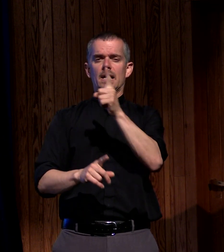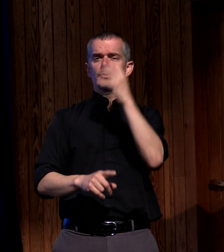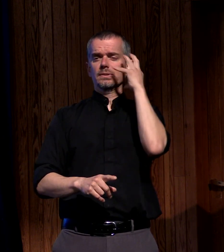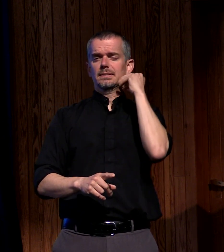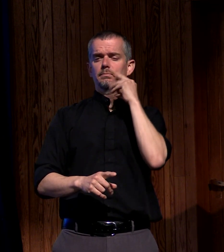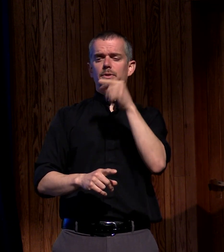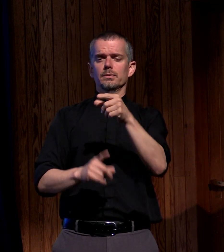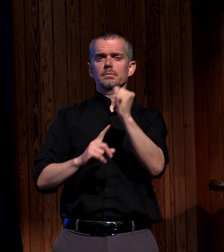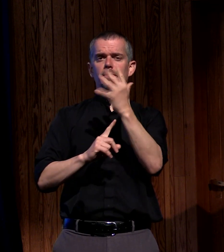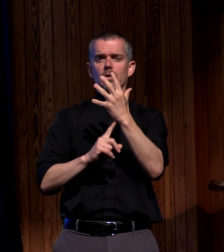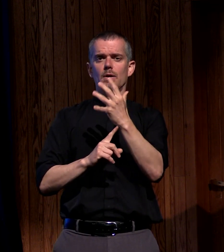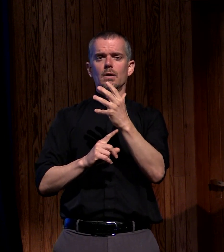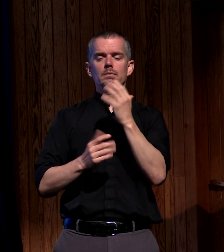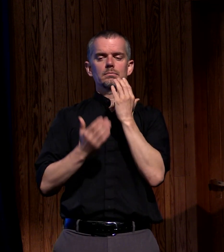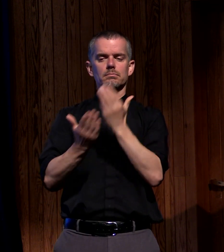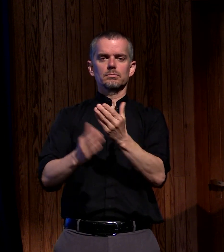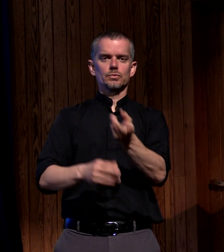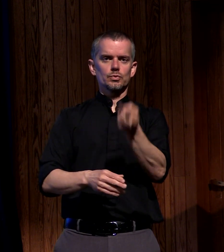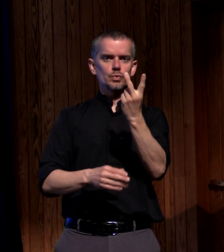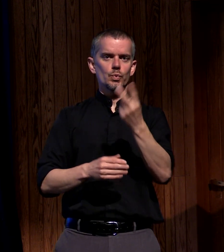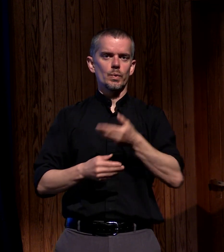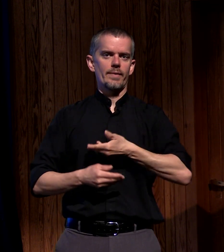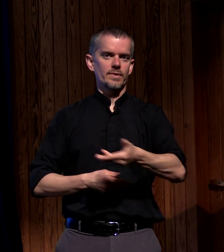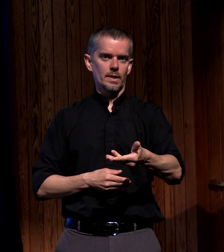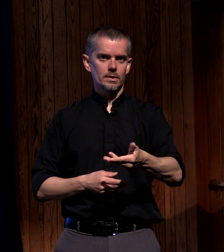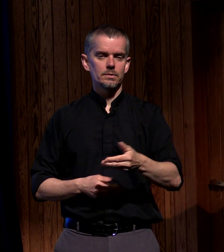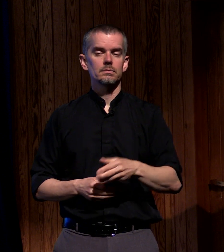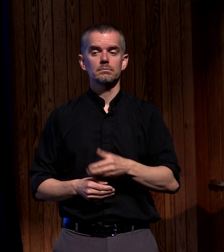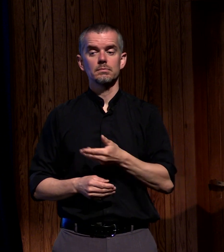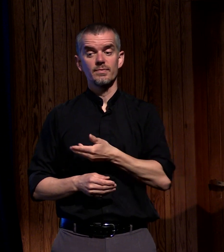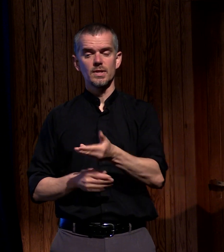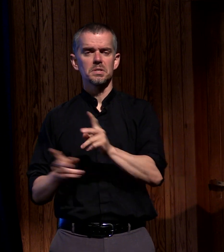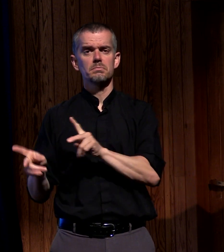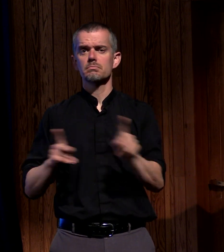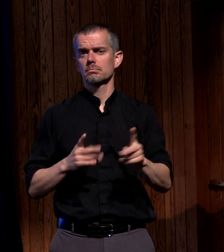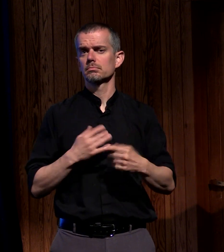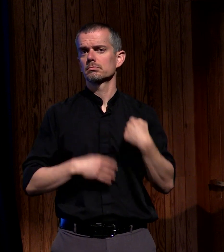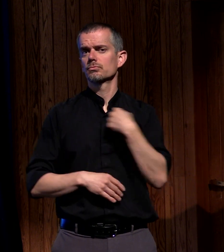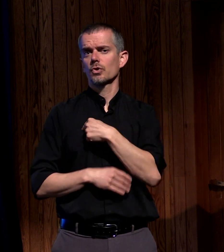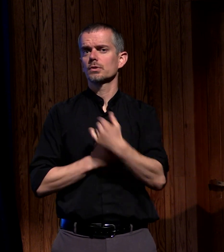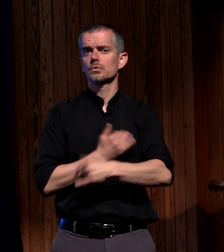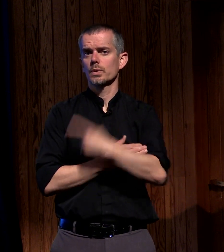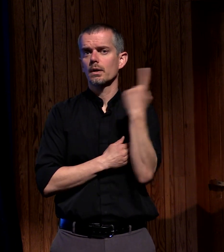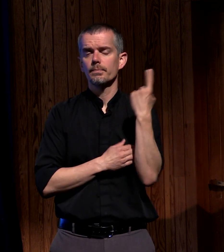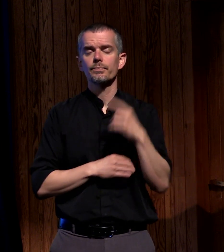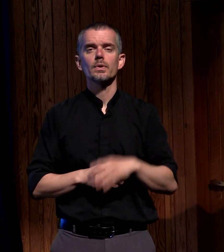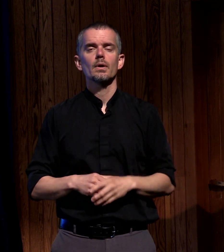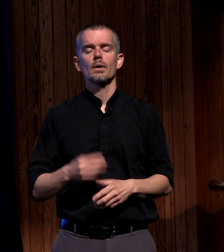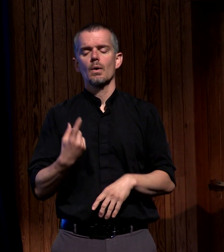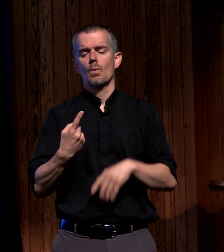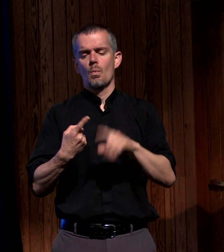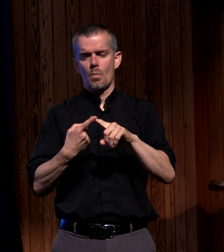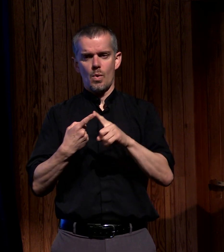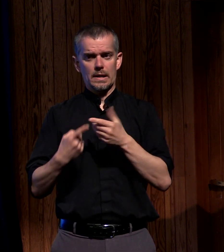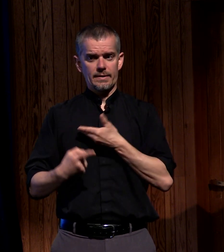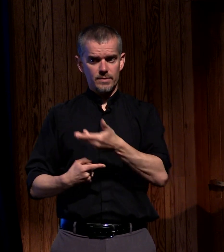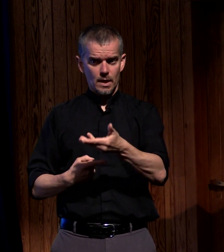invitations and there are invitations that are for us today one there was an invitation to be baptized